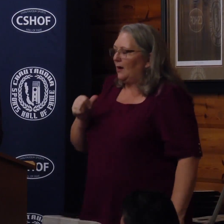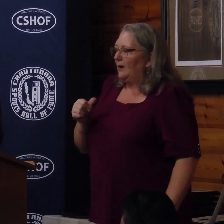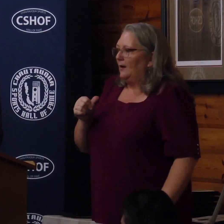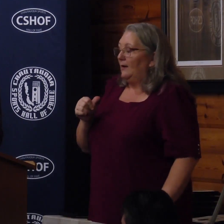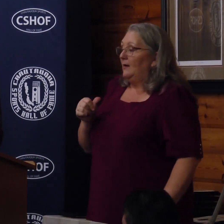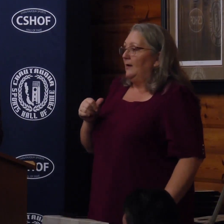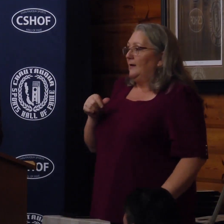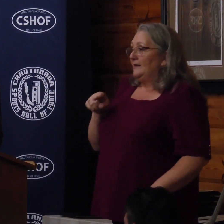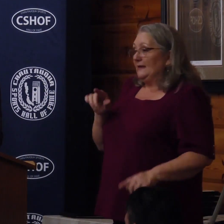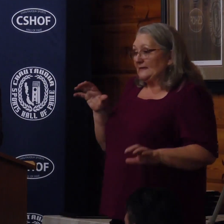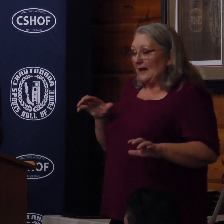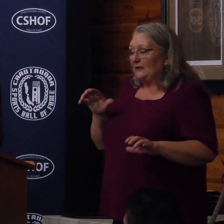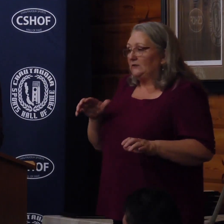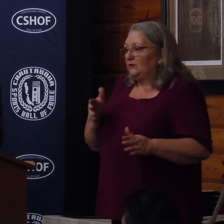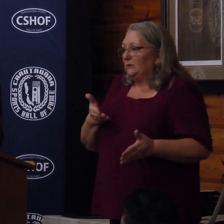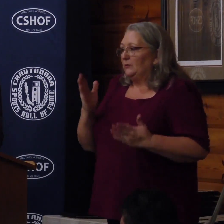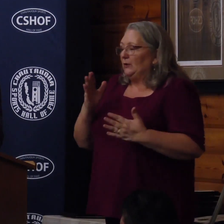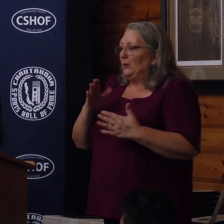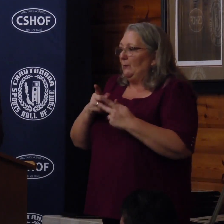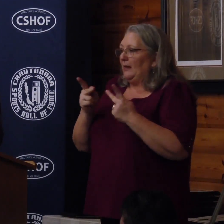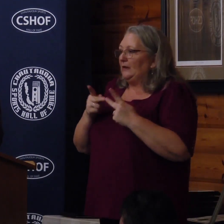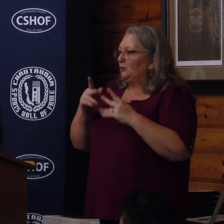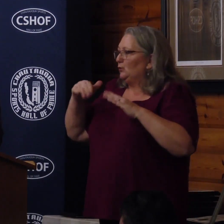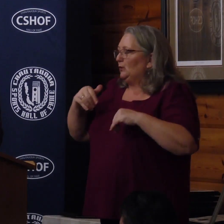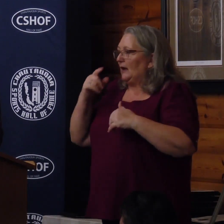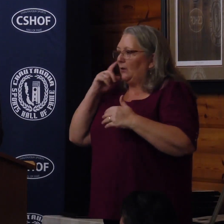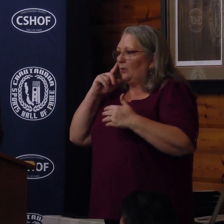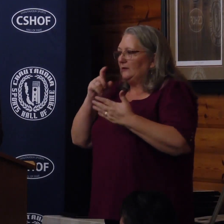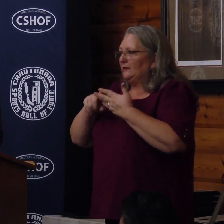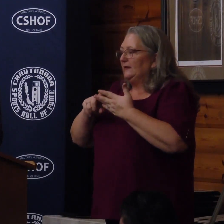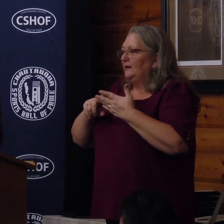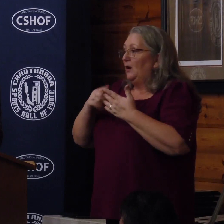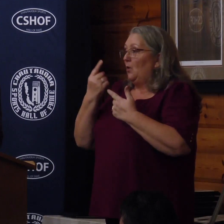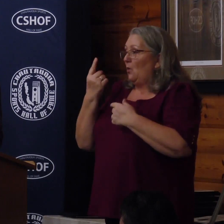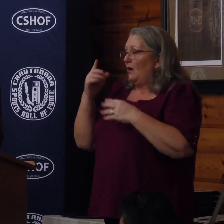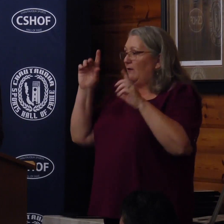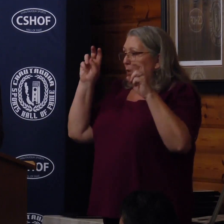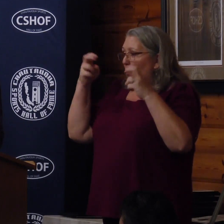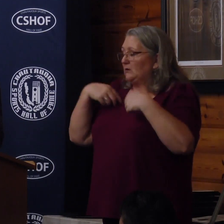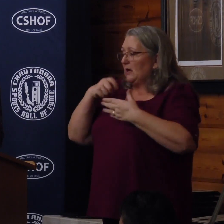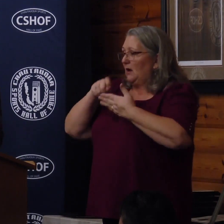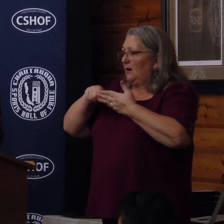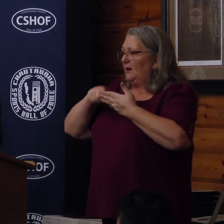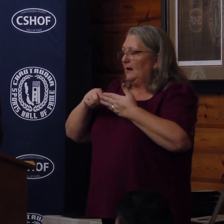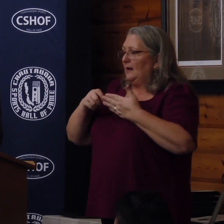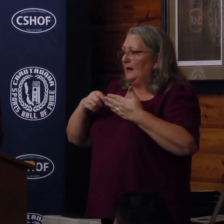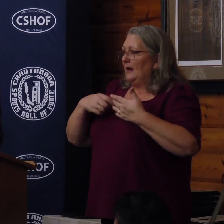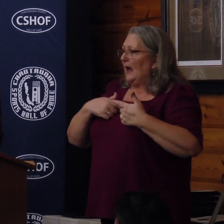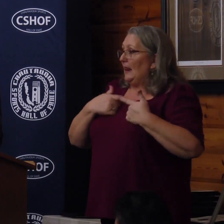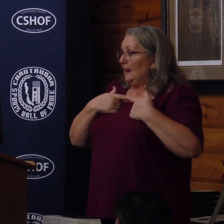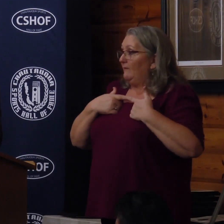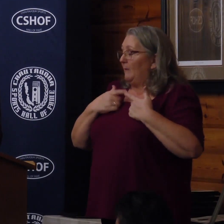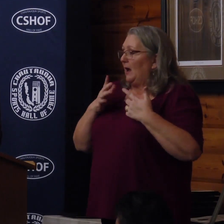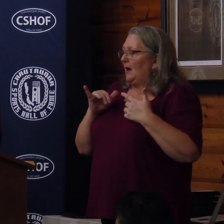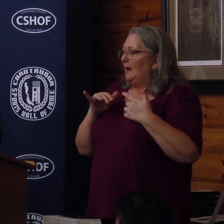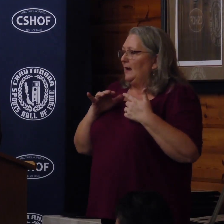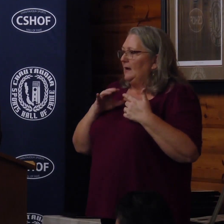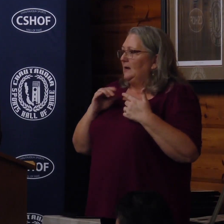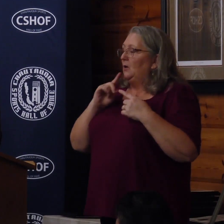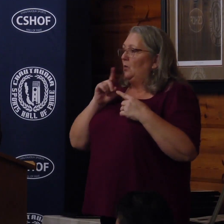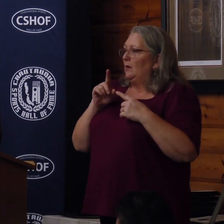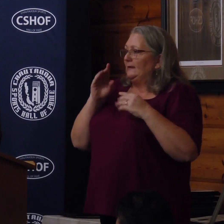actions are taking you places you've yet to discover. One of the quotes I have written, lived by, say when teaching,